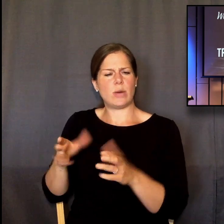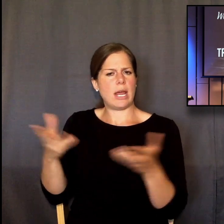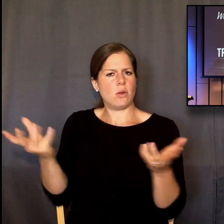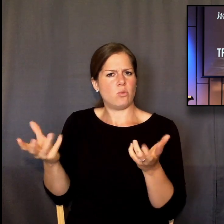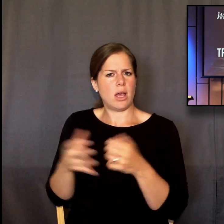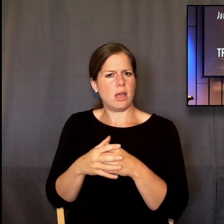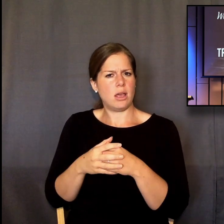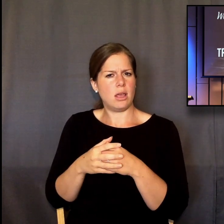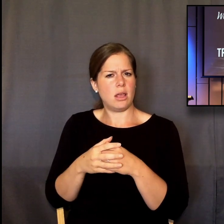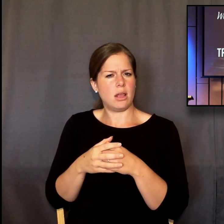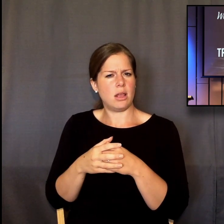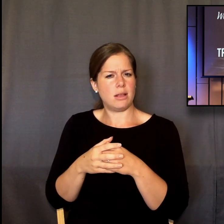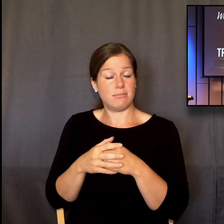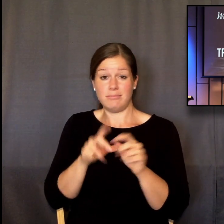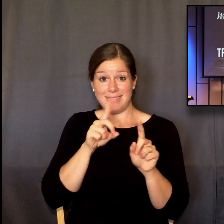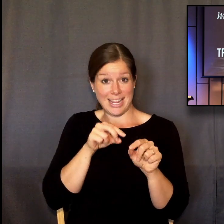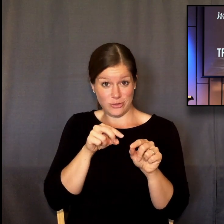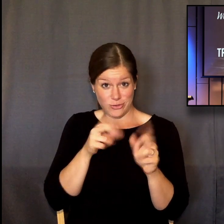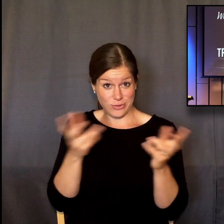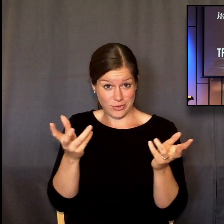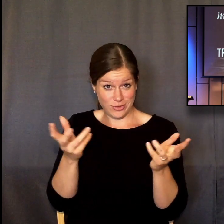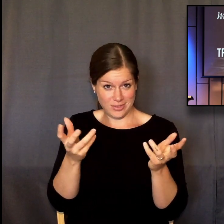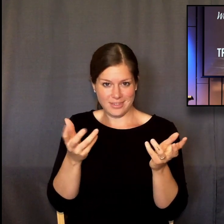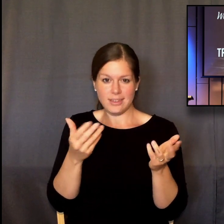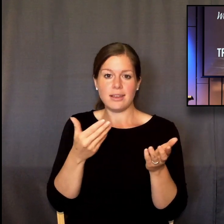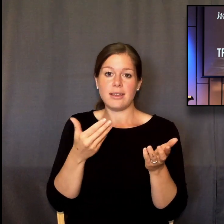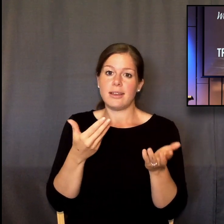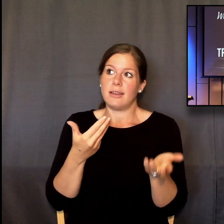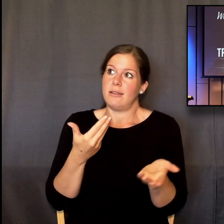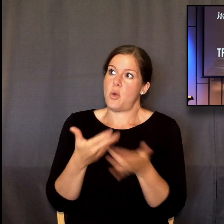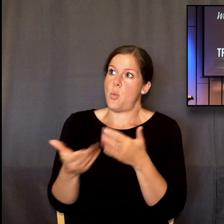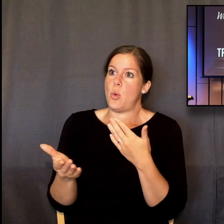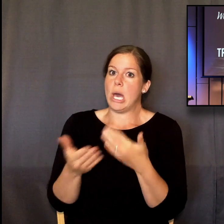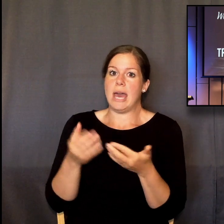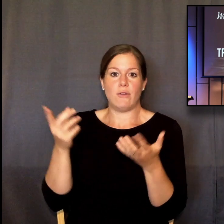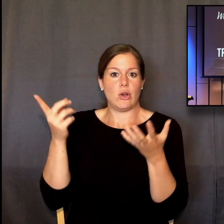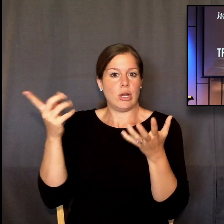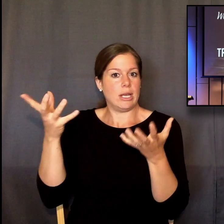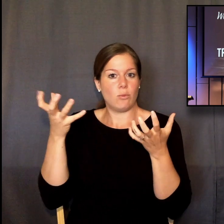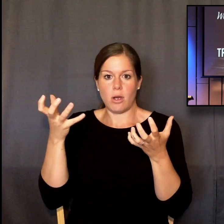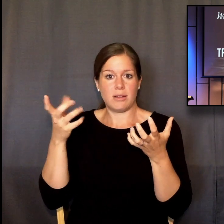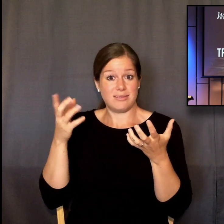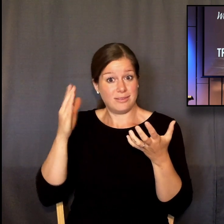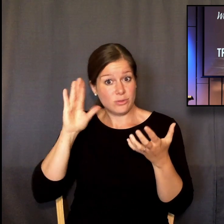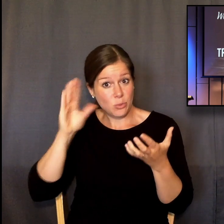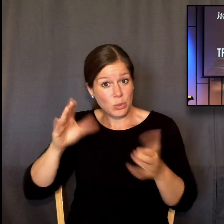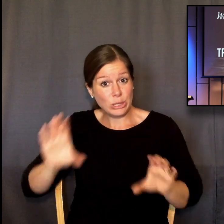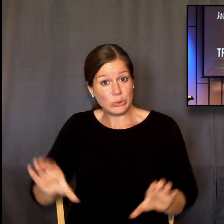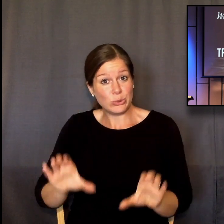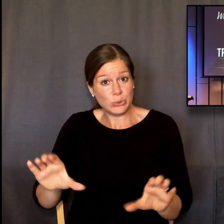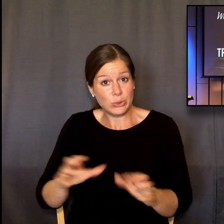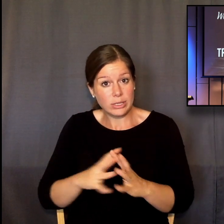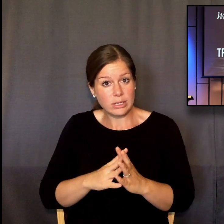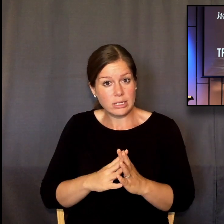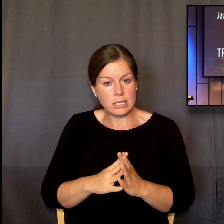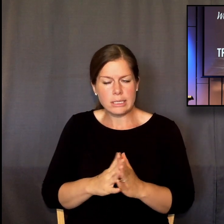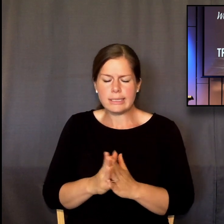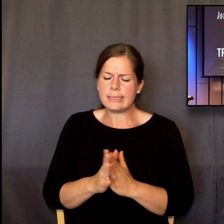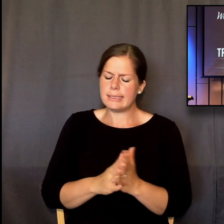he's above all other gods? Answer, whatever the Lord pleases, he does. Well, what's the